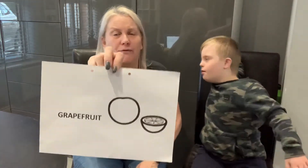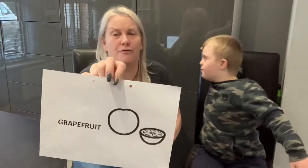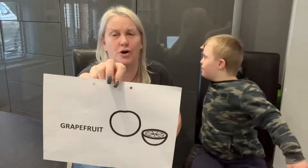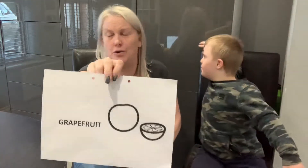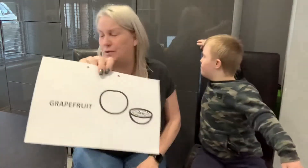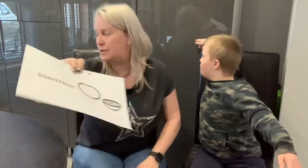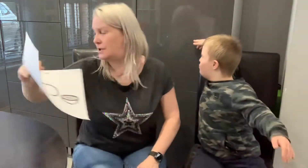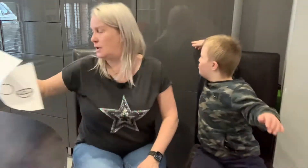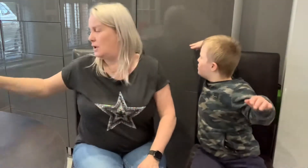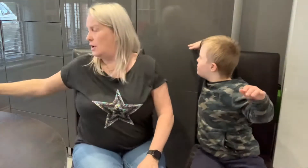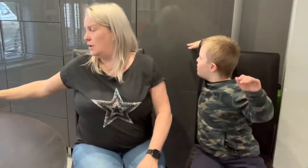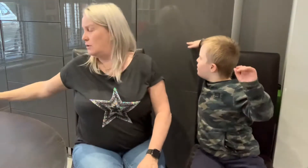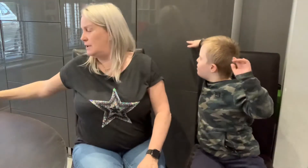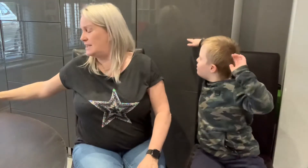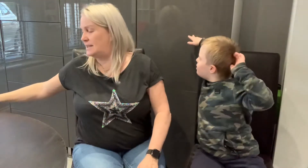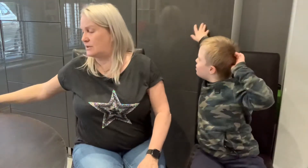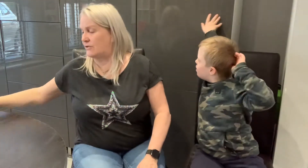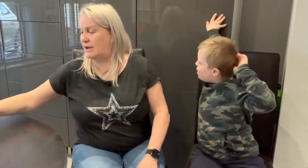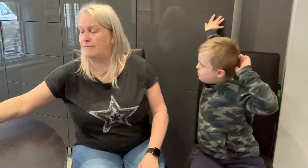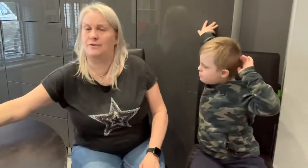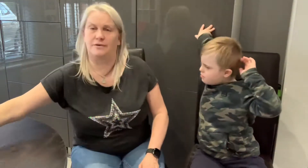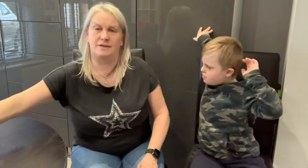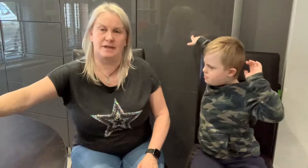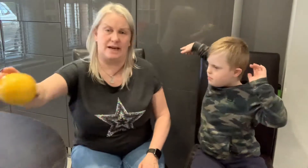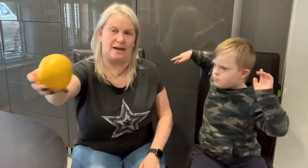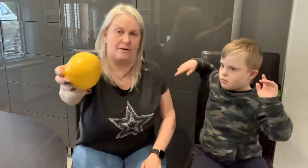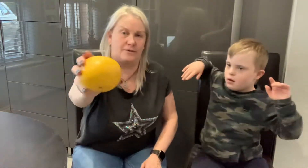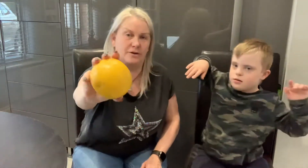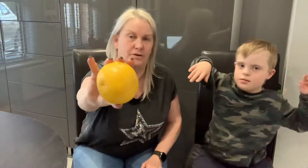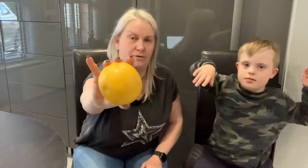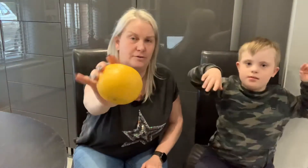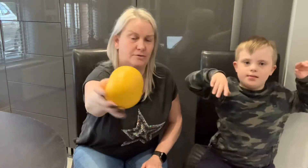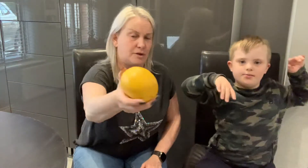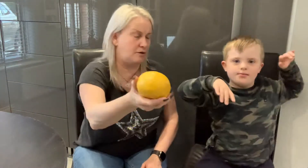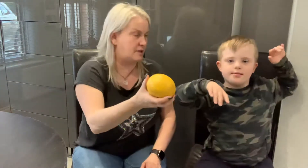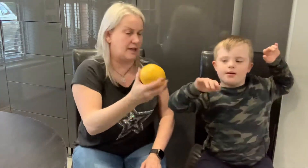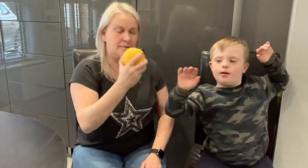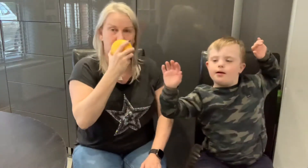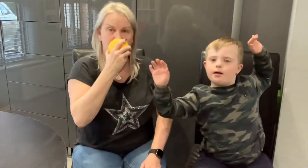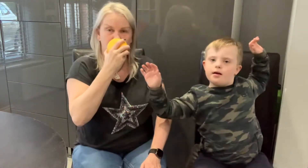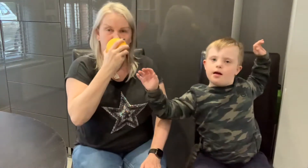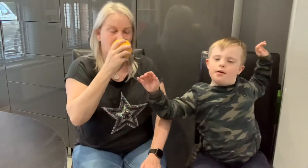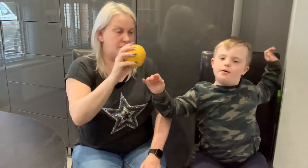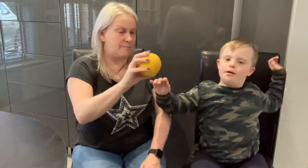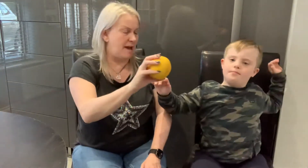Grapefruit. This is a grapefruit, isn't it, Alfie? Do want to hold it? Want to smell?